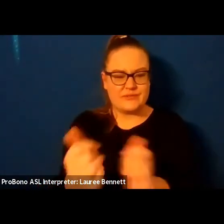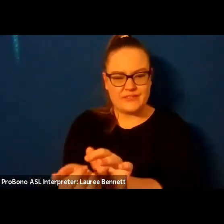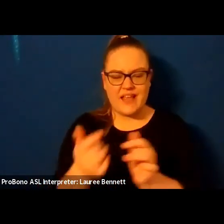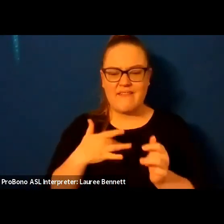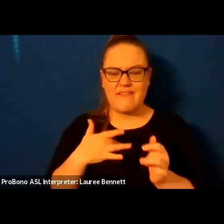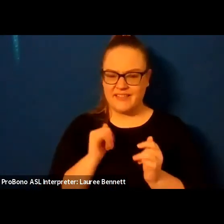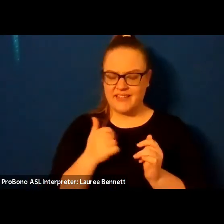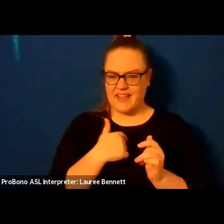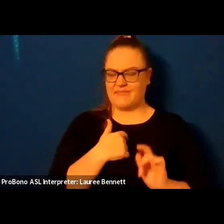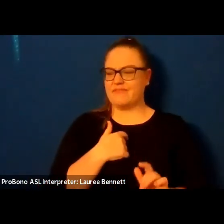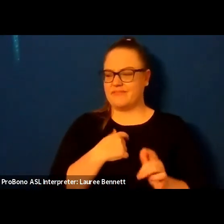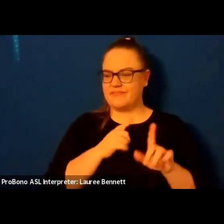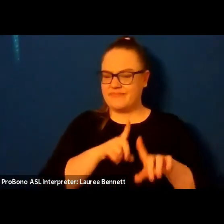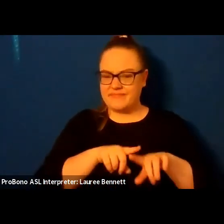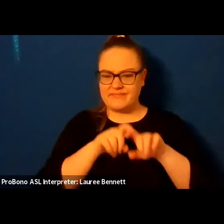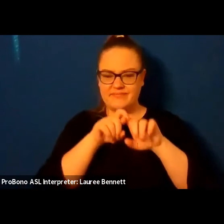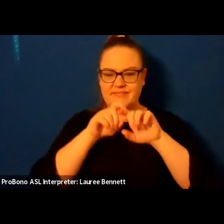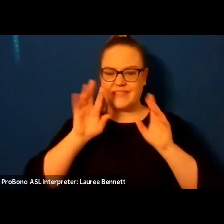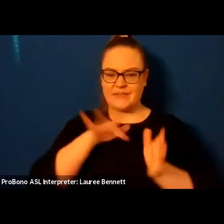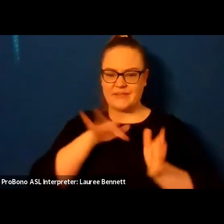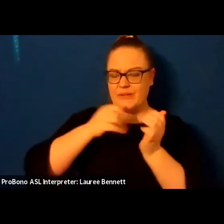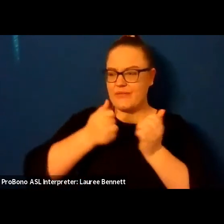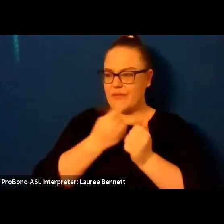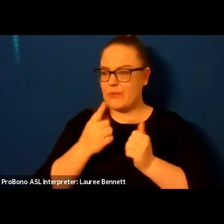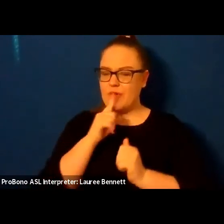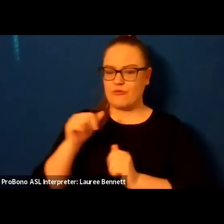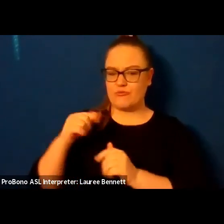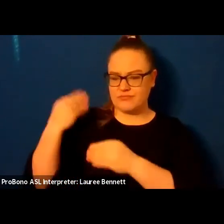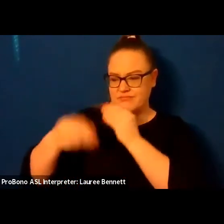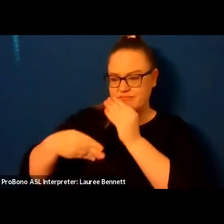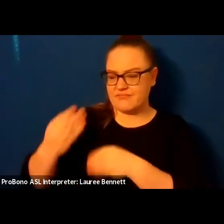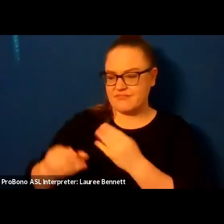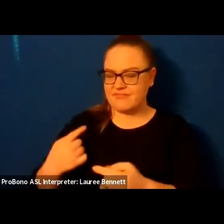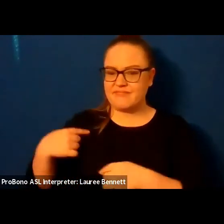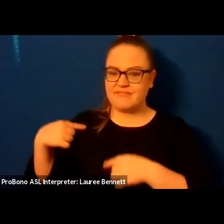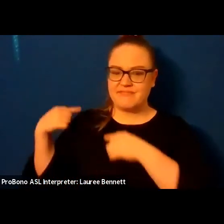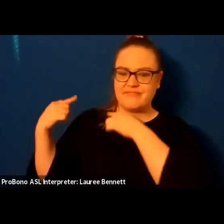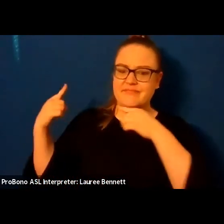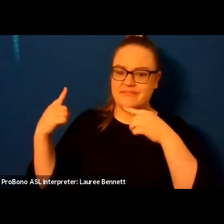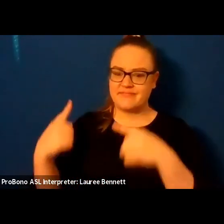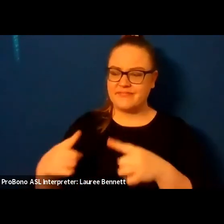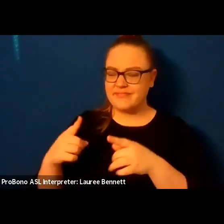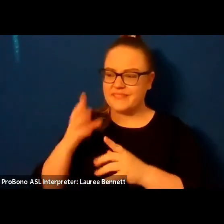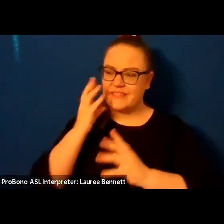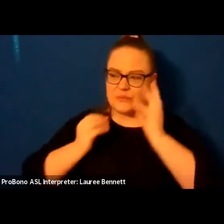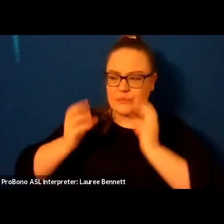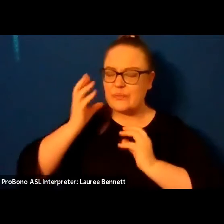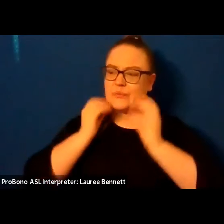who lived or treasoned with syringes their ghosts od in my dreams riddled with holes